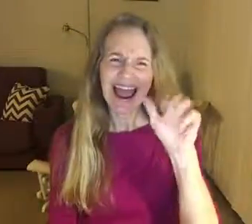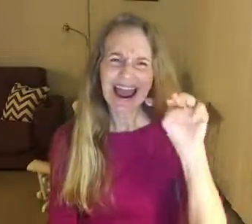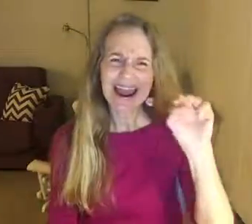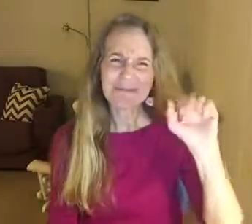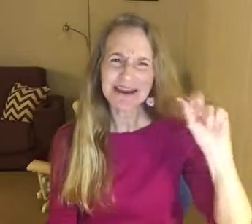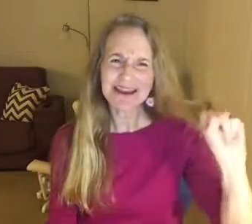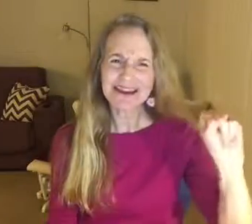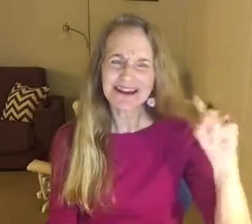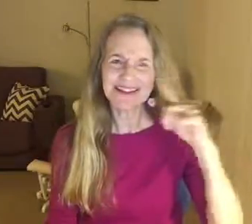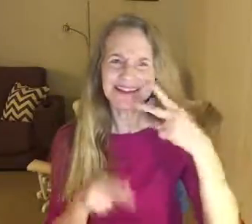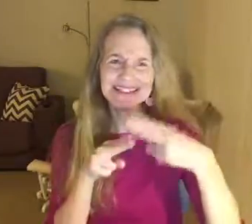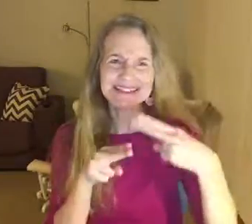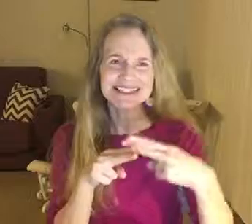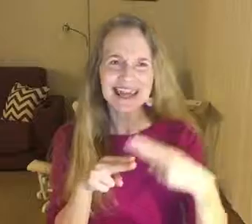Hammon, and the destiny.